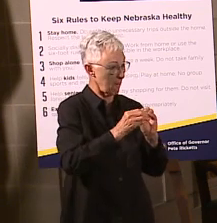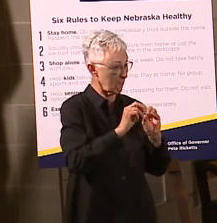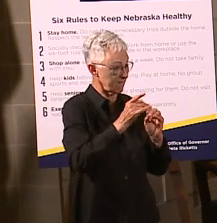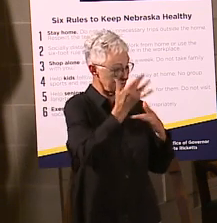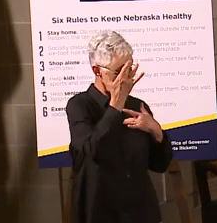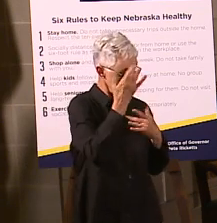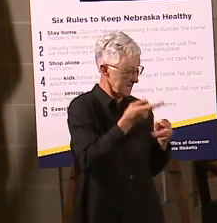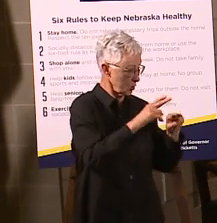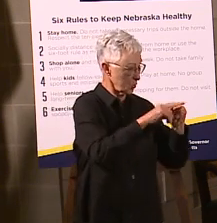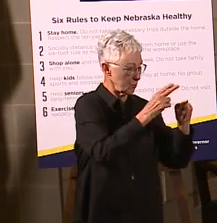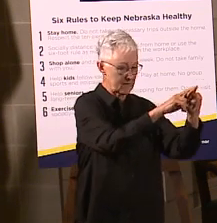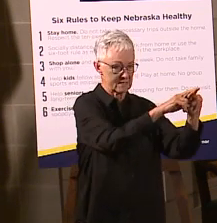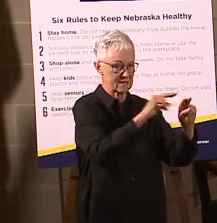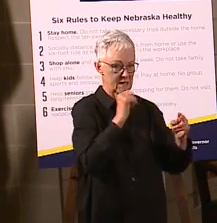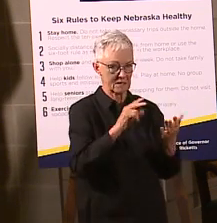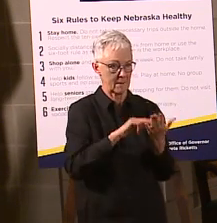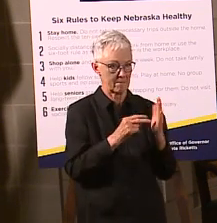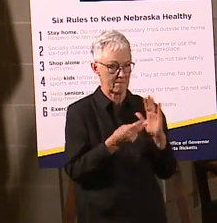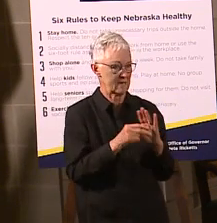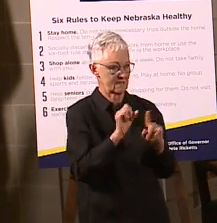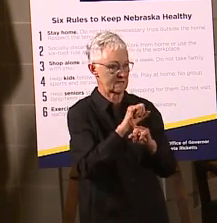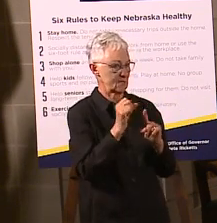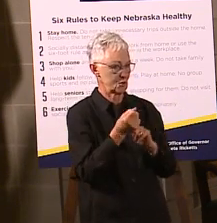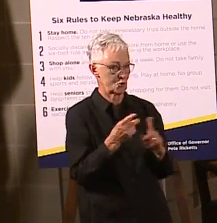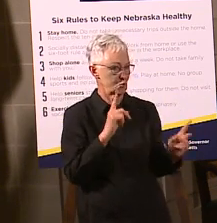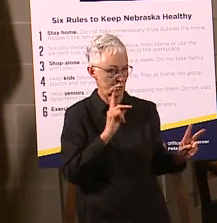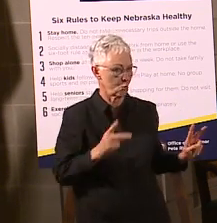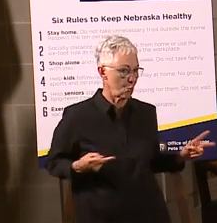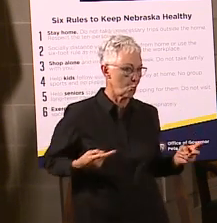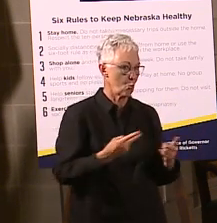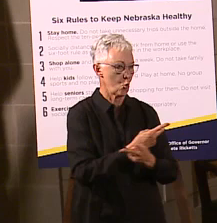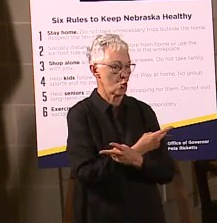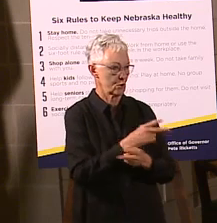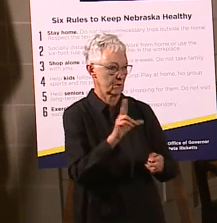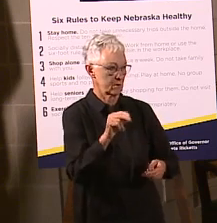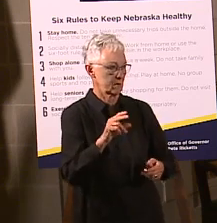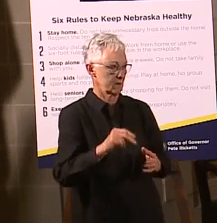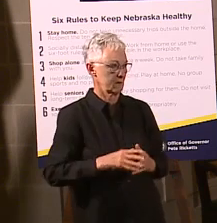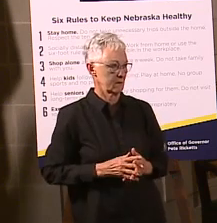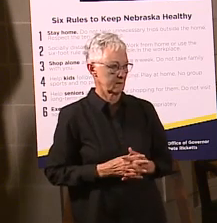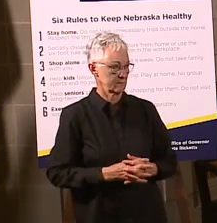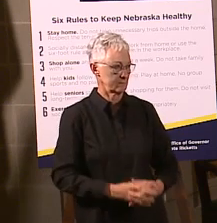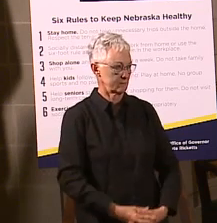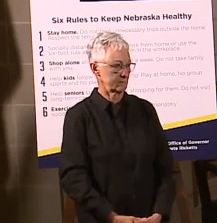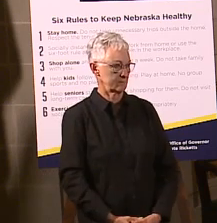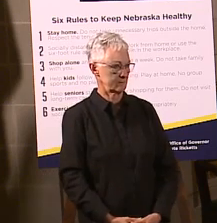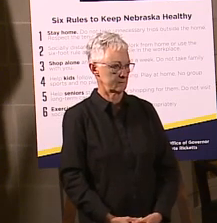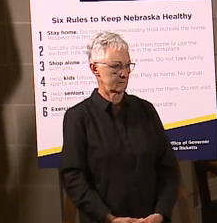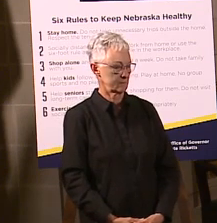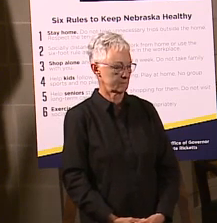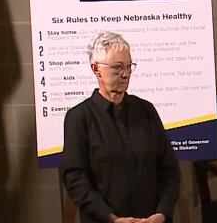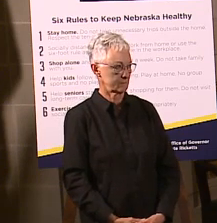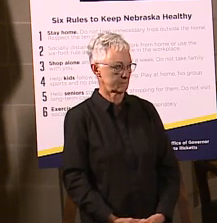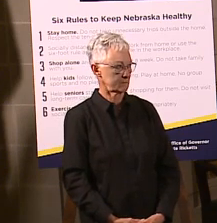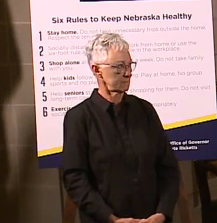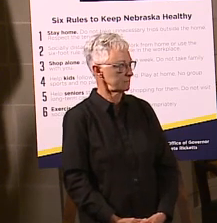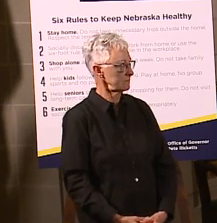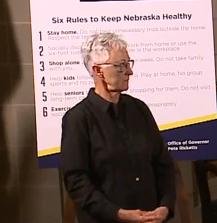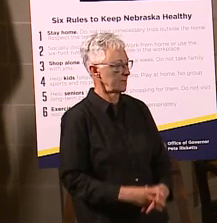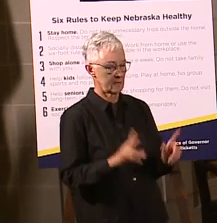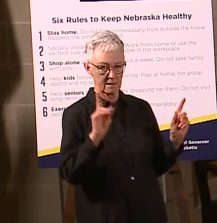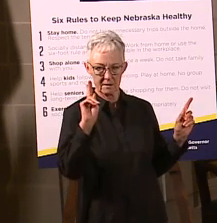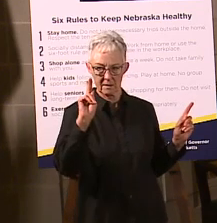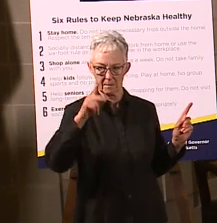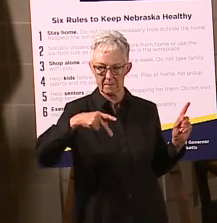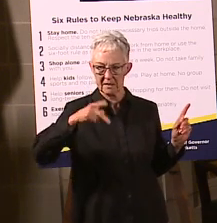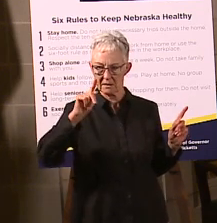Tia from KPTM wants to know how many hospital beds are available across the state for coronavirus patients. Tia, KPTM, wants to